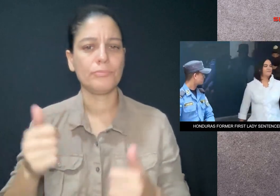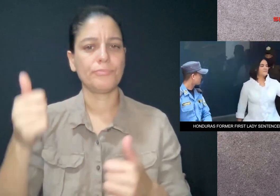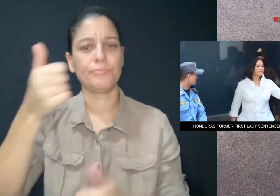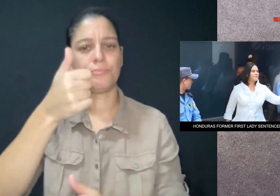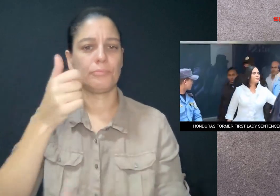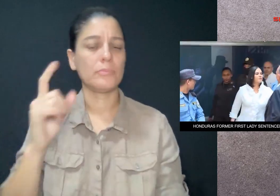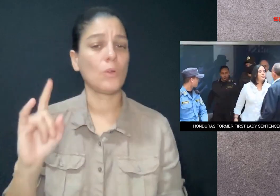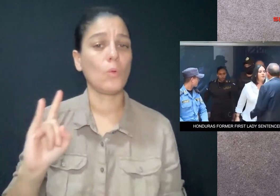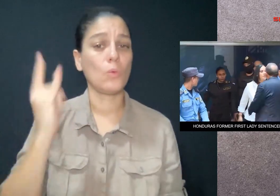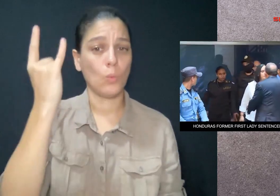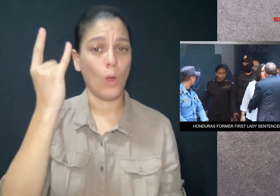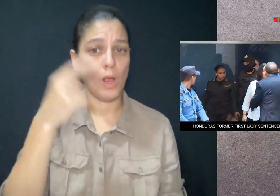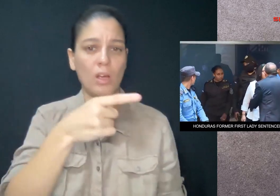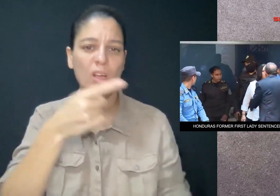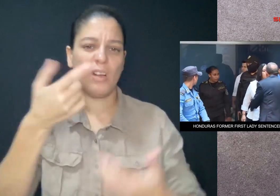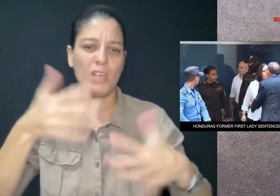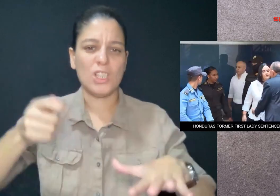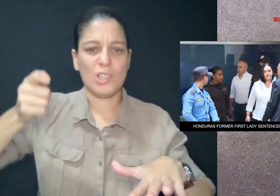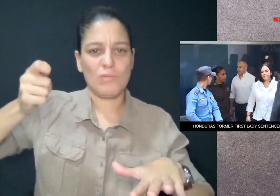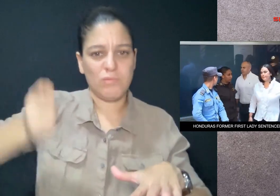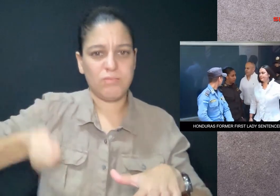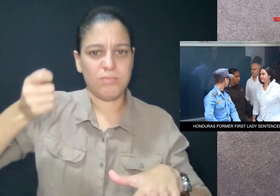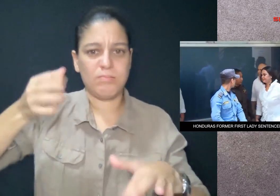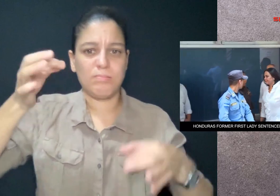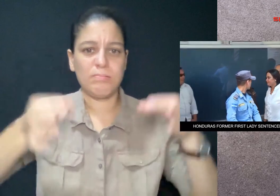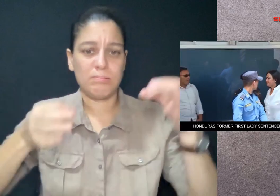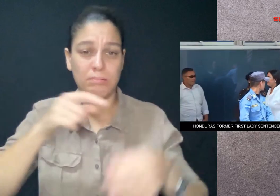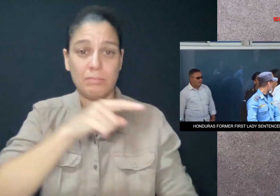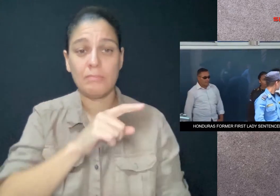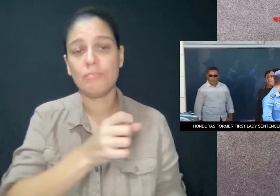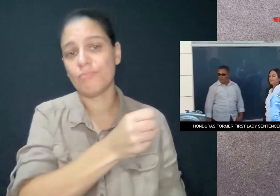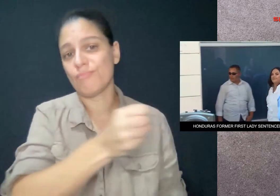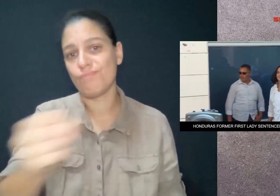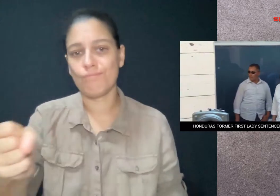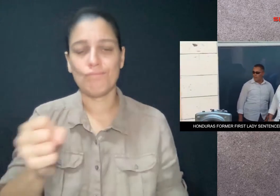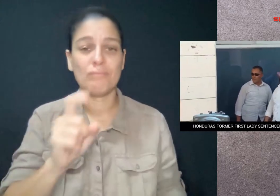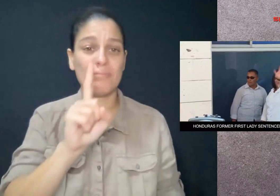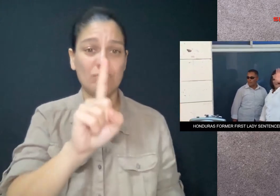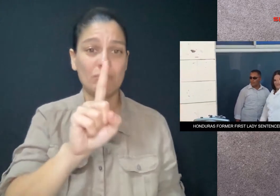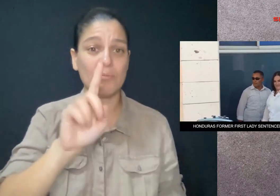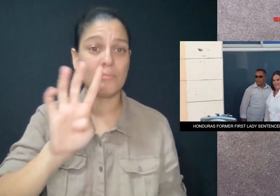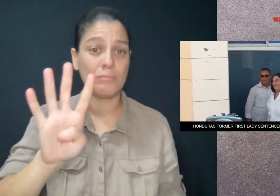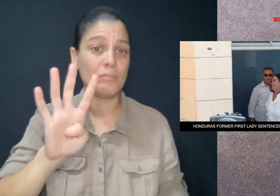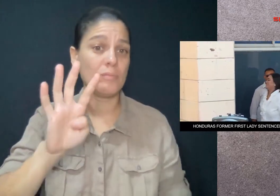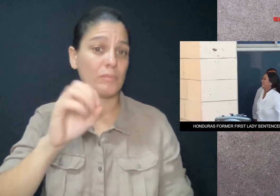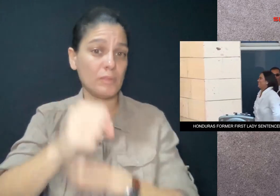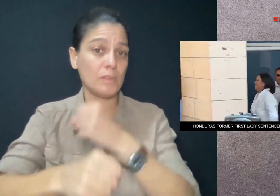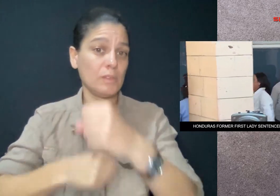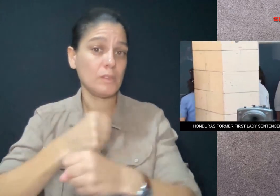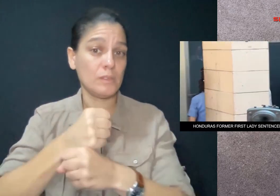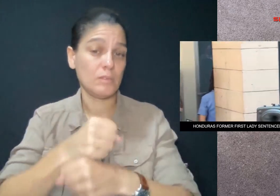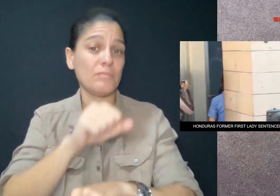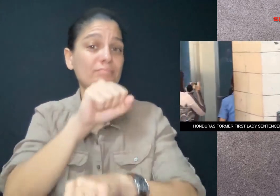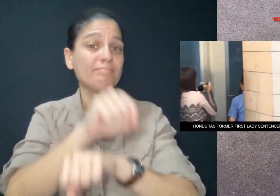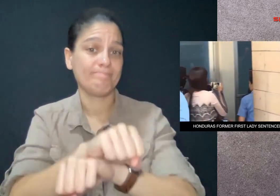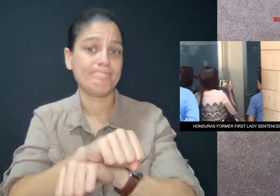Rosa Elena Bolnia, former First Lady of Honduras, has been sentenced to 14 years in prison.